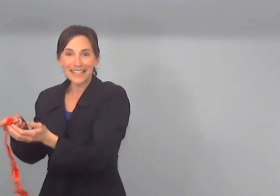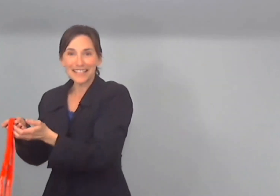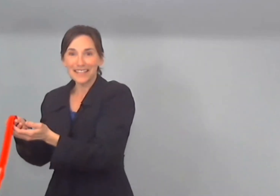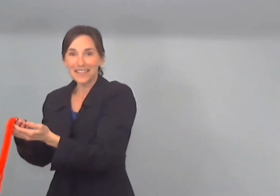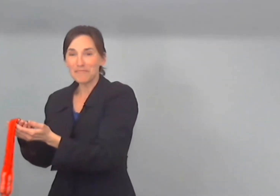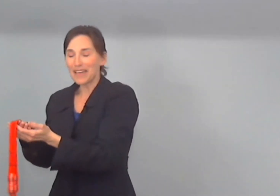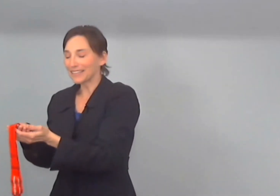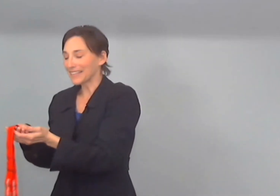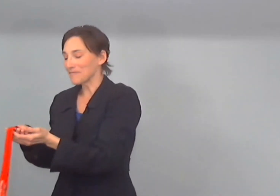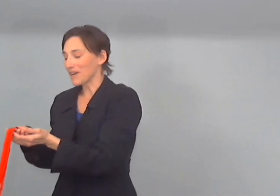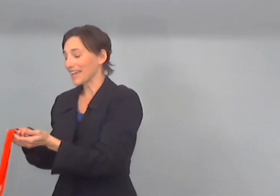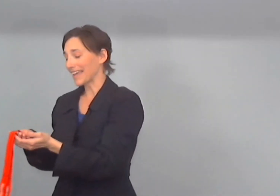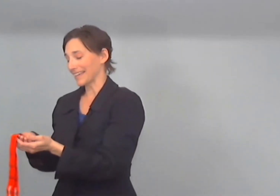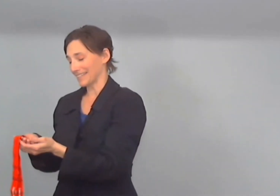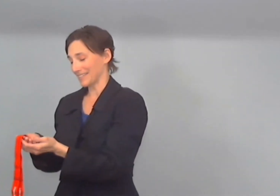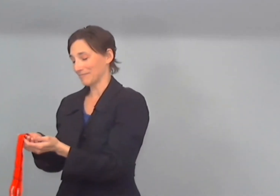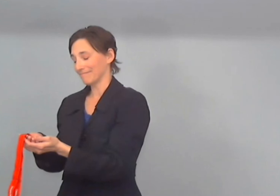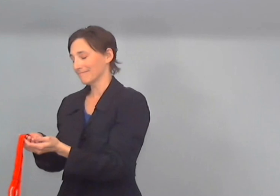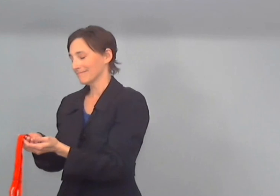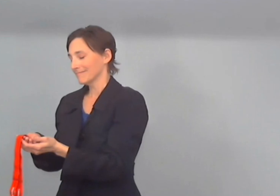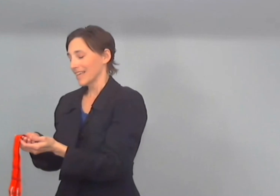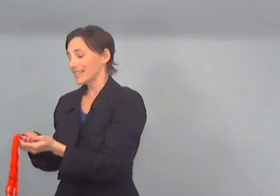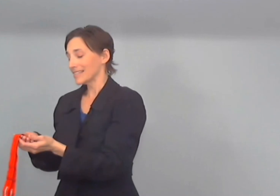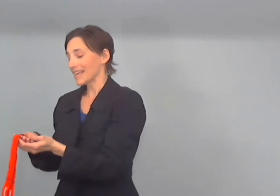the medal in my hand and said